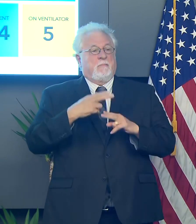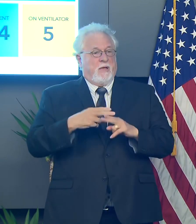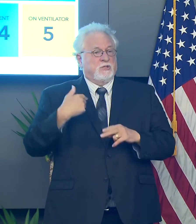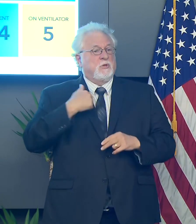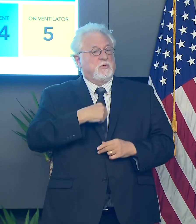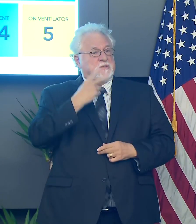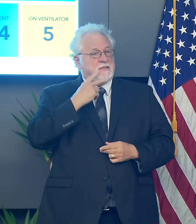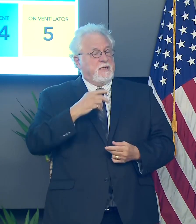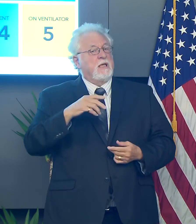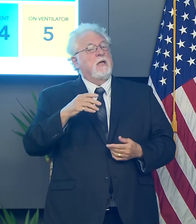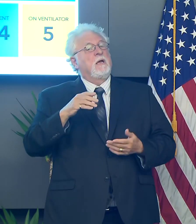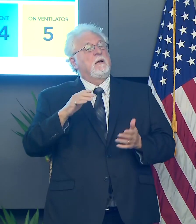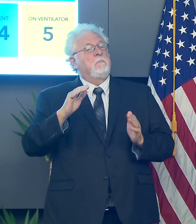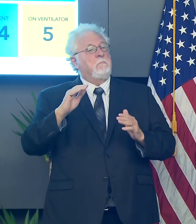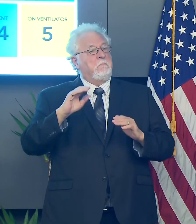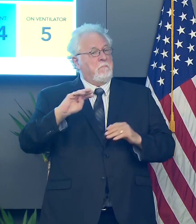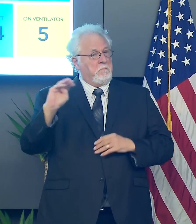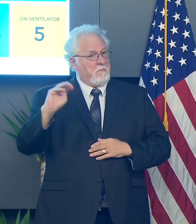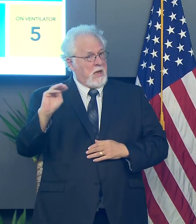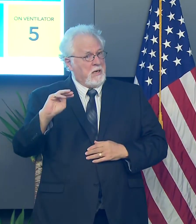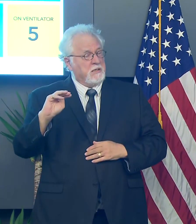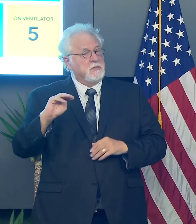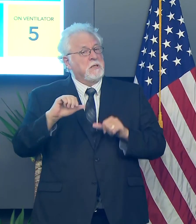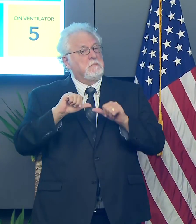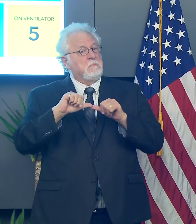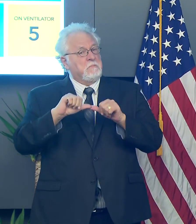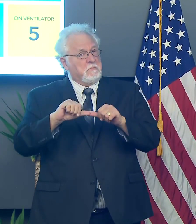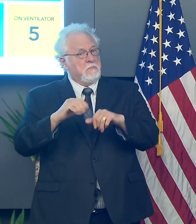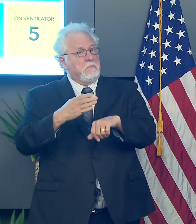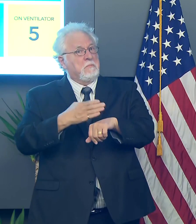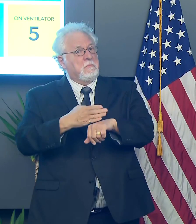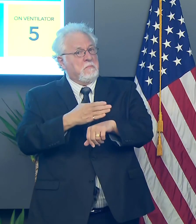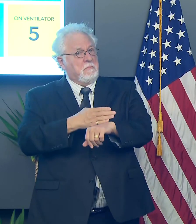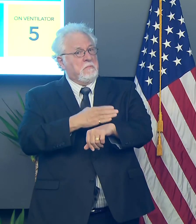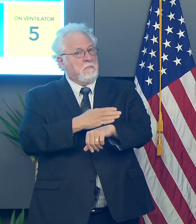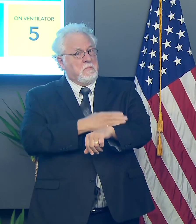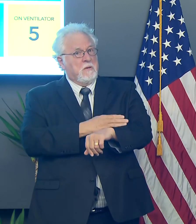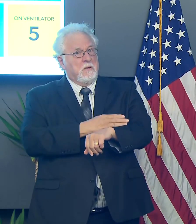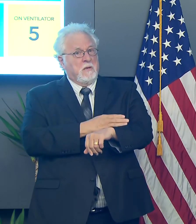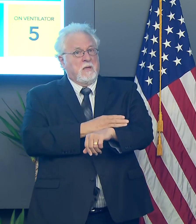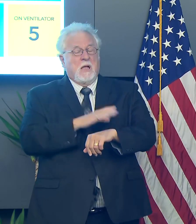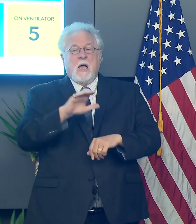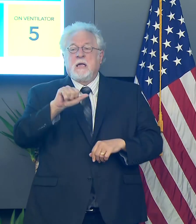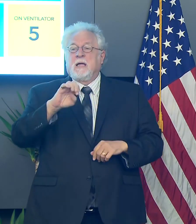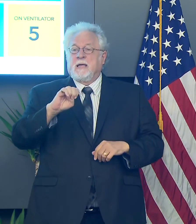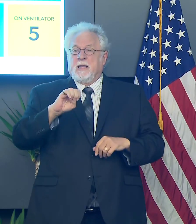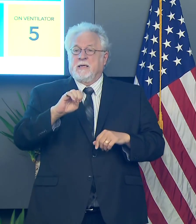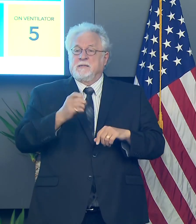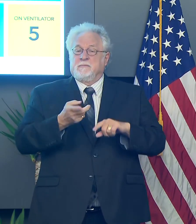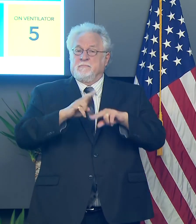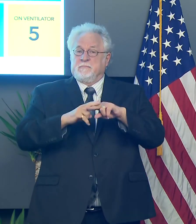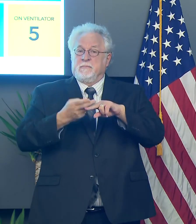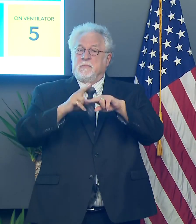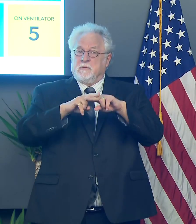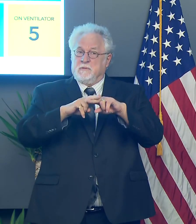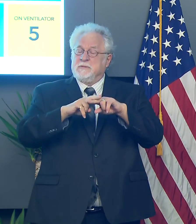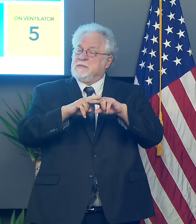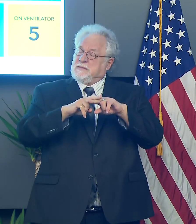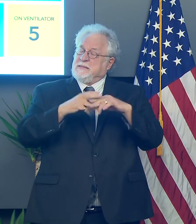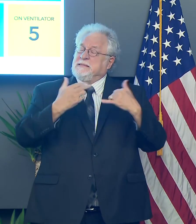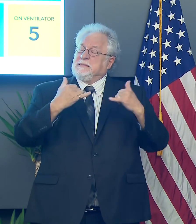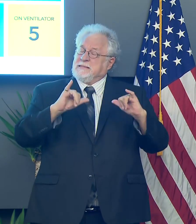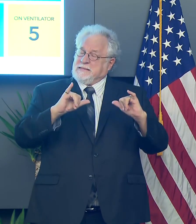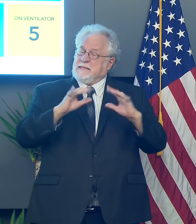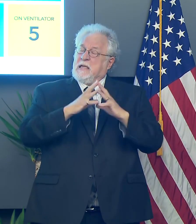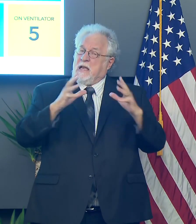we are seeing modest and sustained improvement in our numbers. Uh, the case growth rate is an indication that we still have